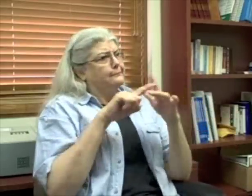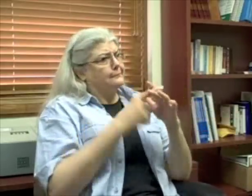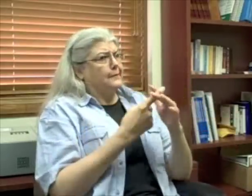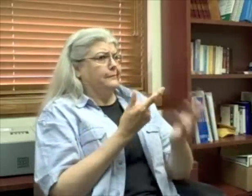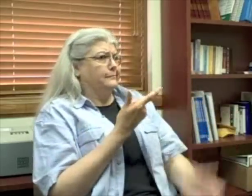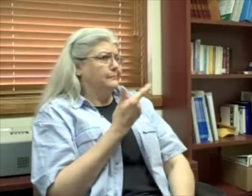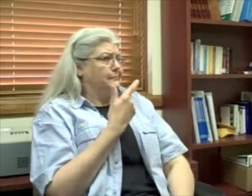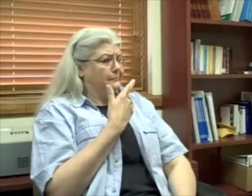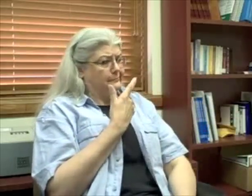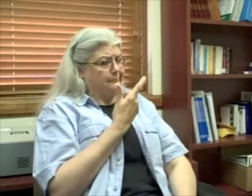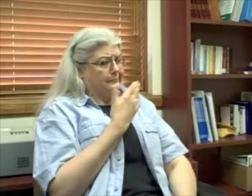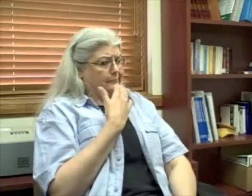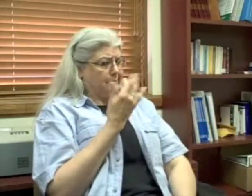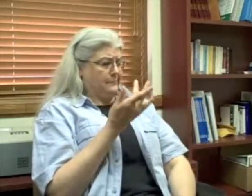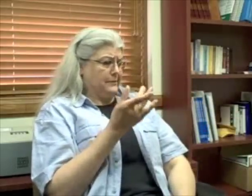18 or 19 at the time.